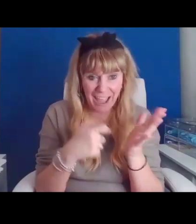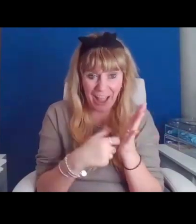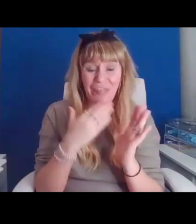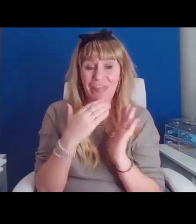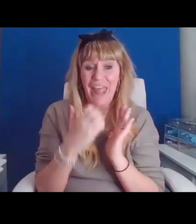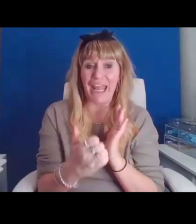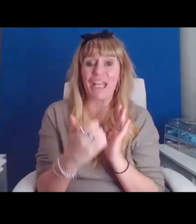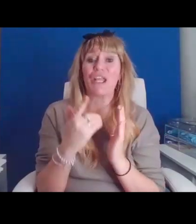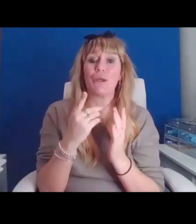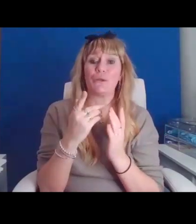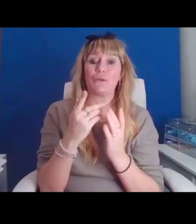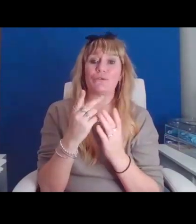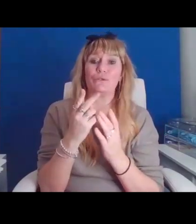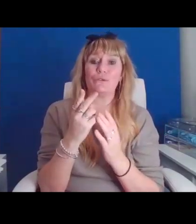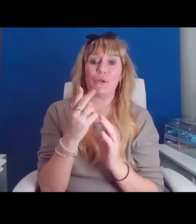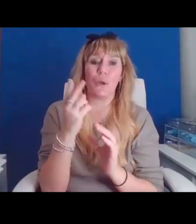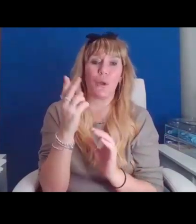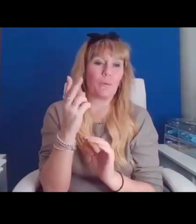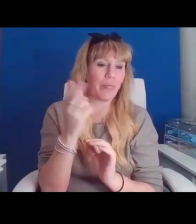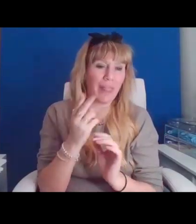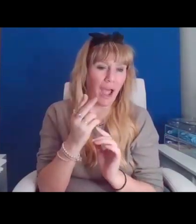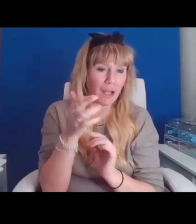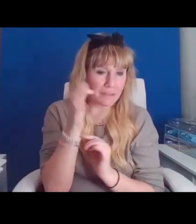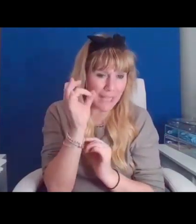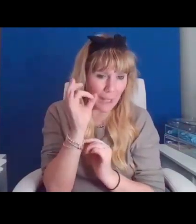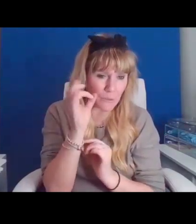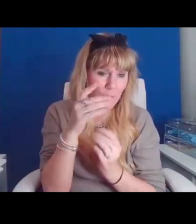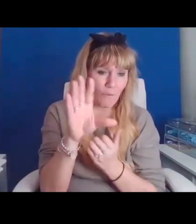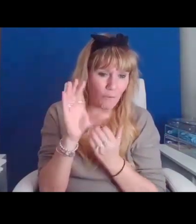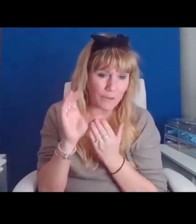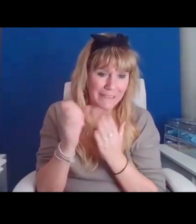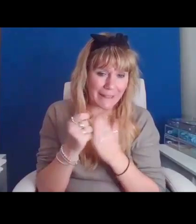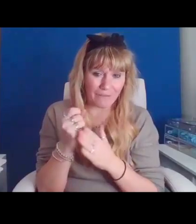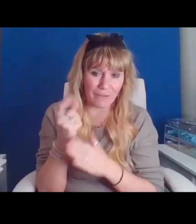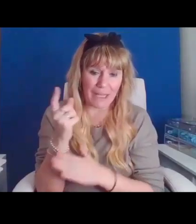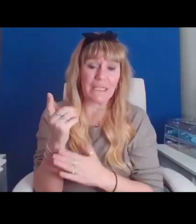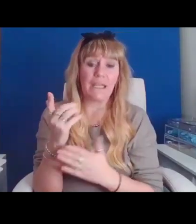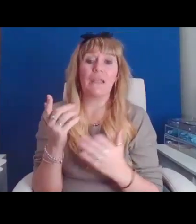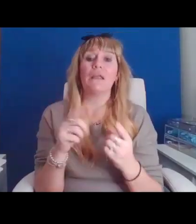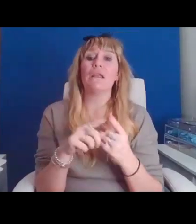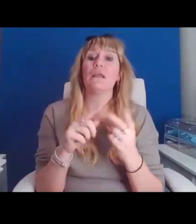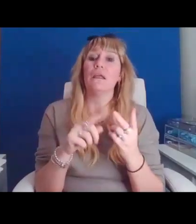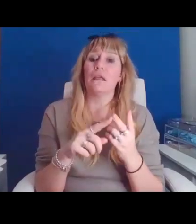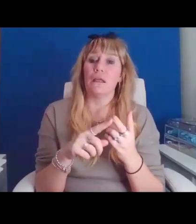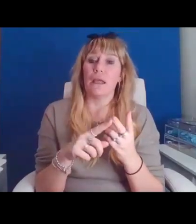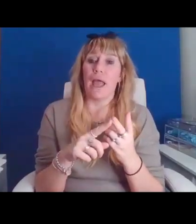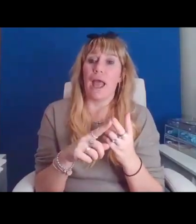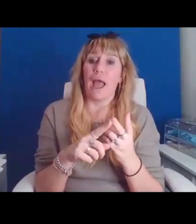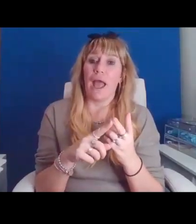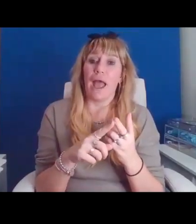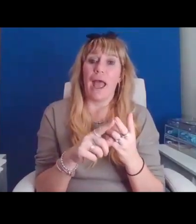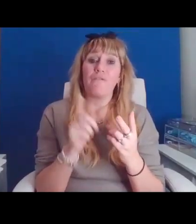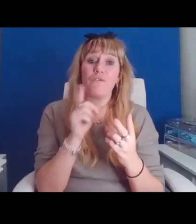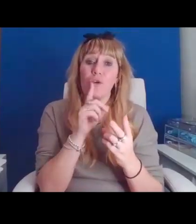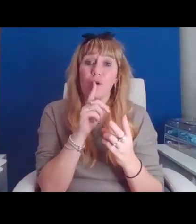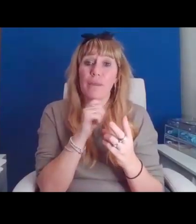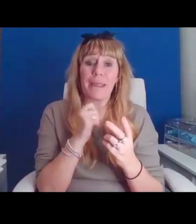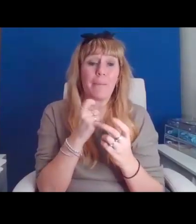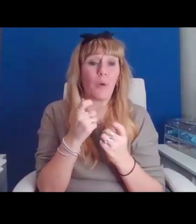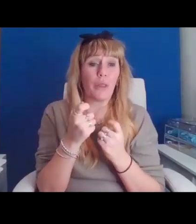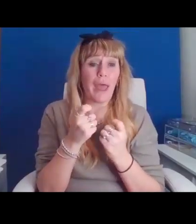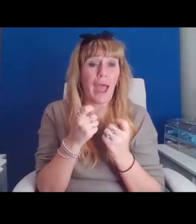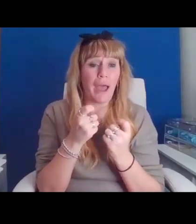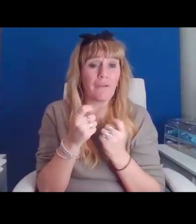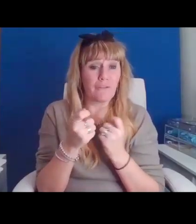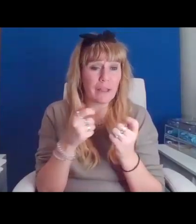tonight's event, to Debbie McNamara from Survivor's Poetry, who has assisted with the programming, to our British